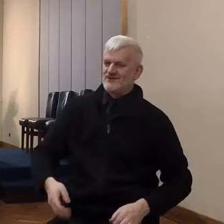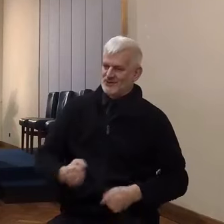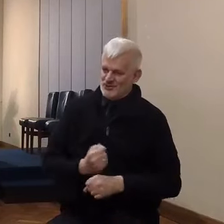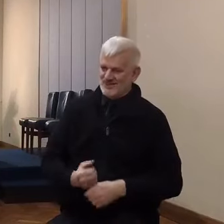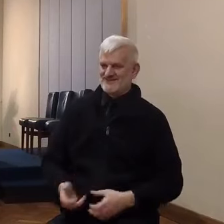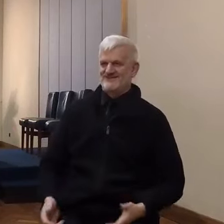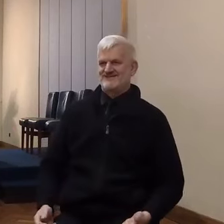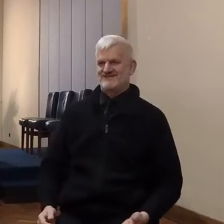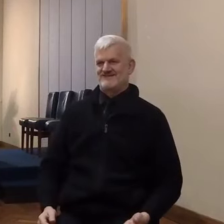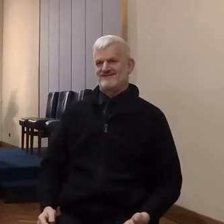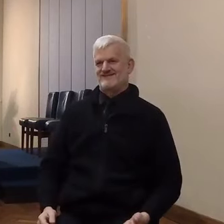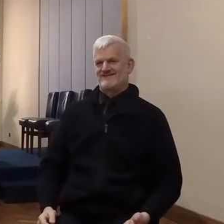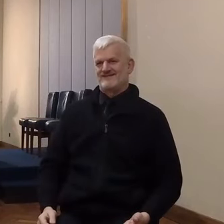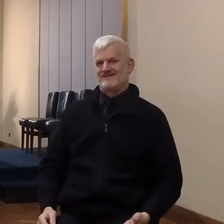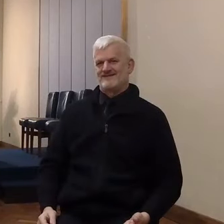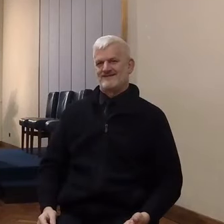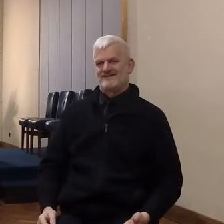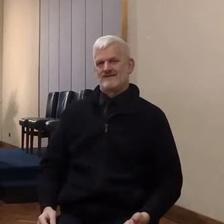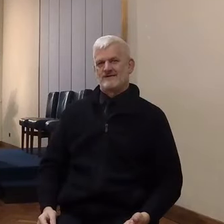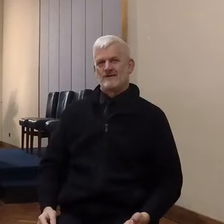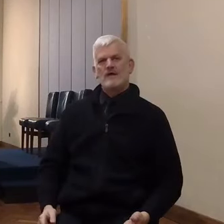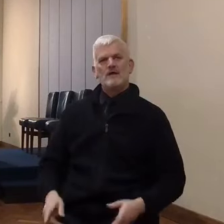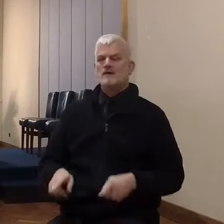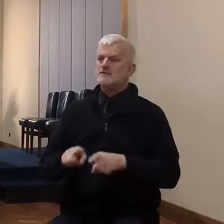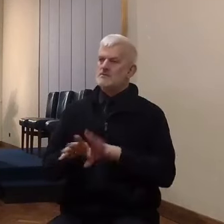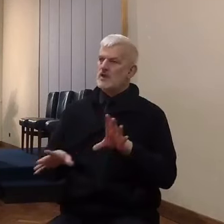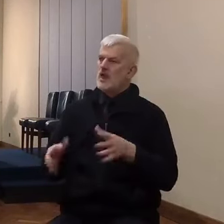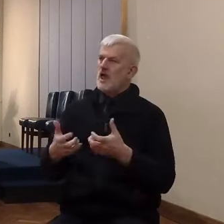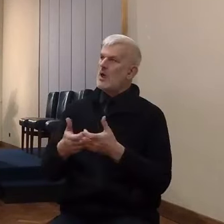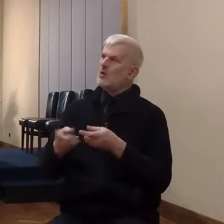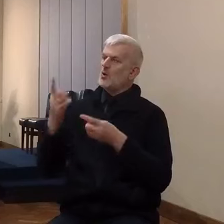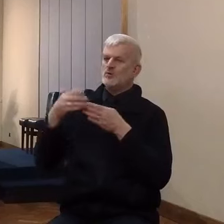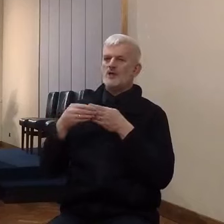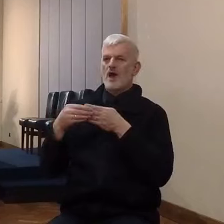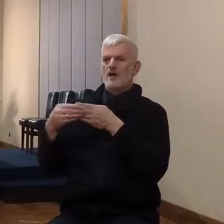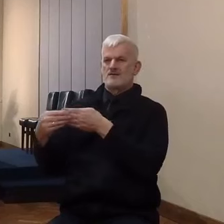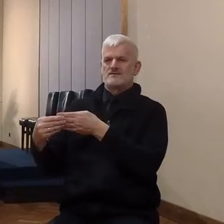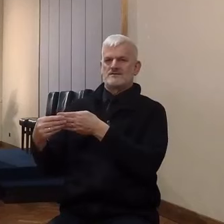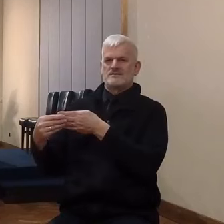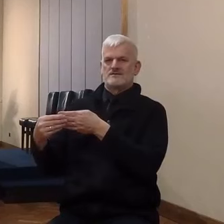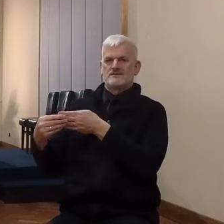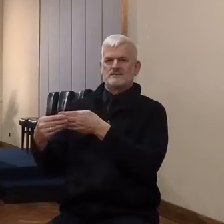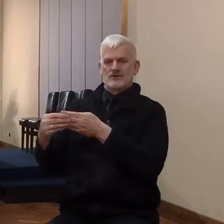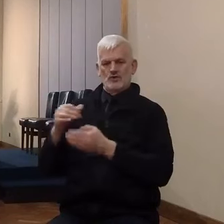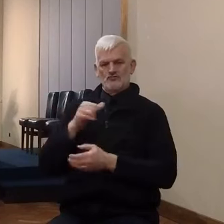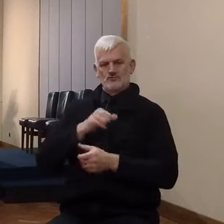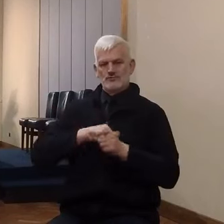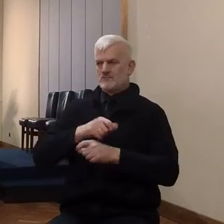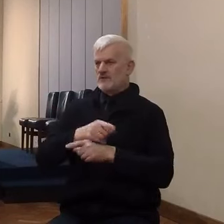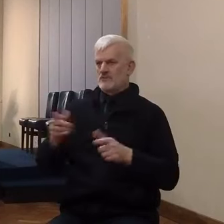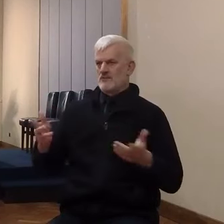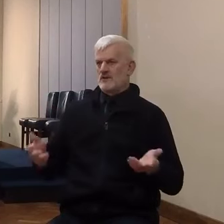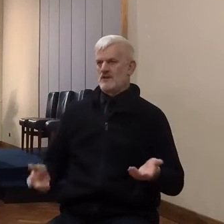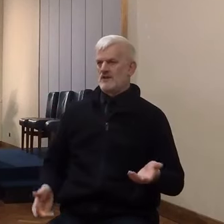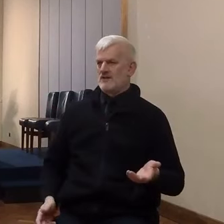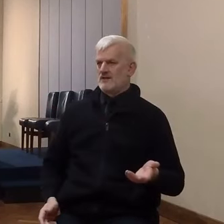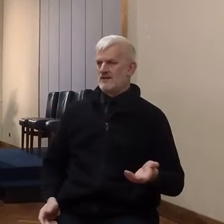It's the same with Christian guidance. And from time to time, I tried to mention this. In the old days, all Bible